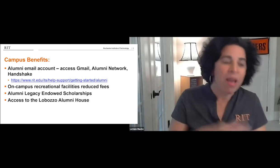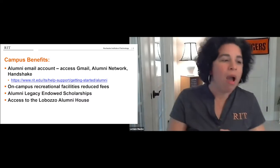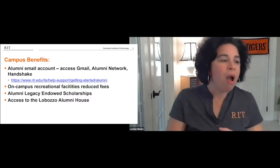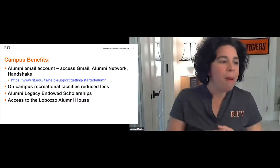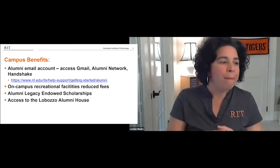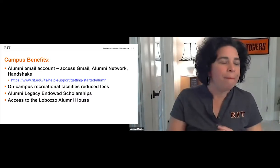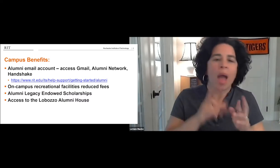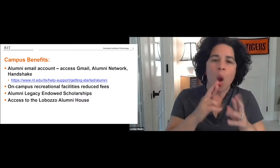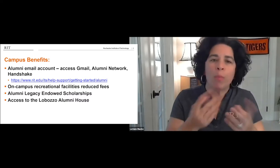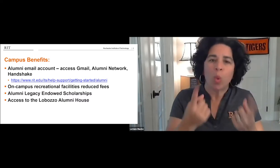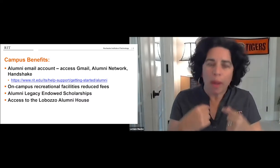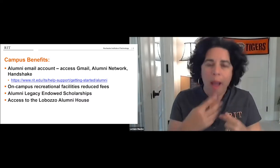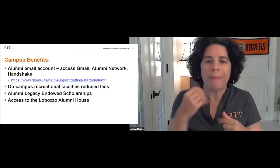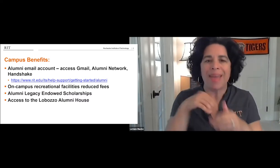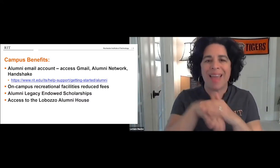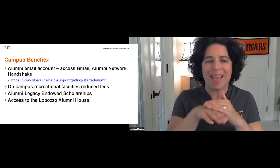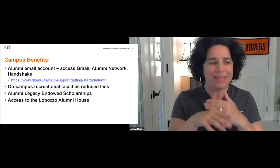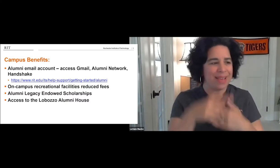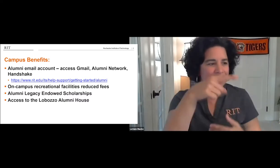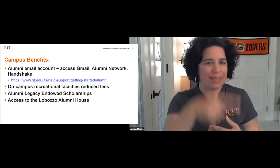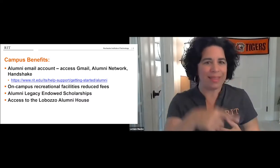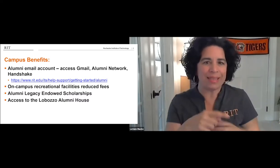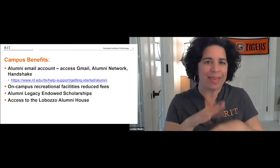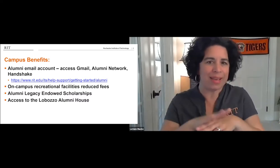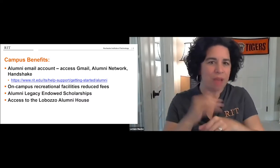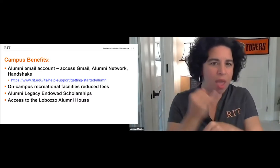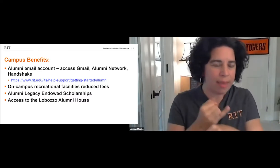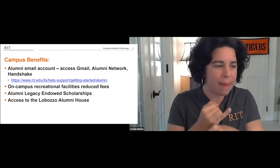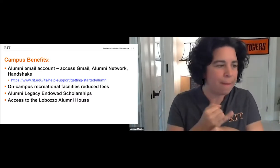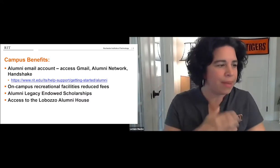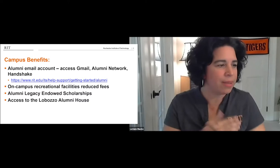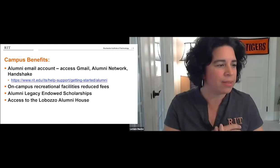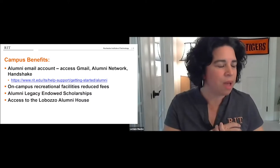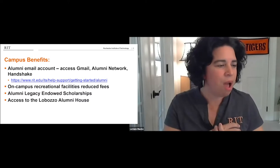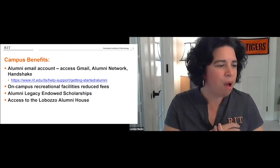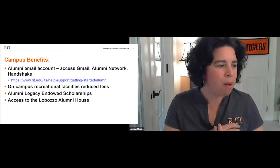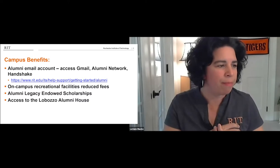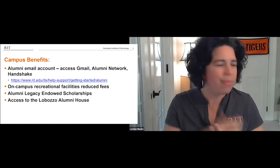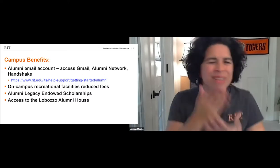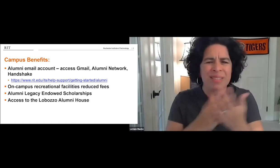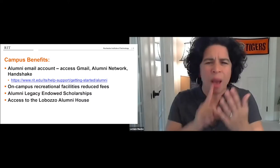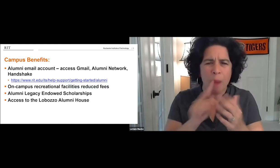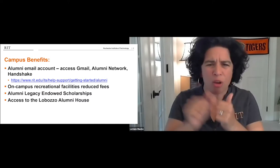can have visitors again. We hope that you come and you will access these benefits on campus.